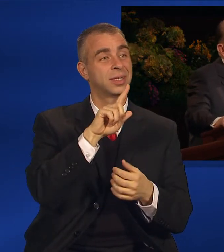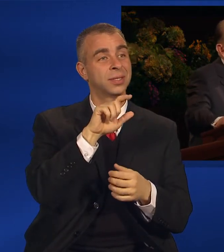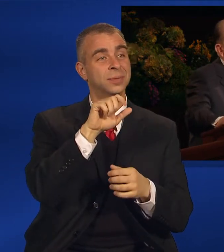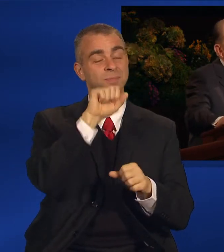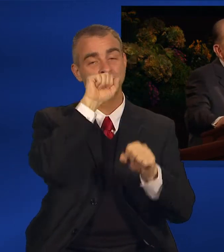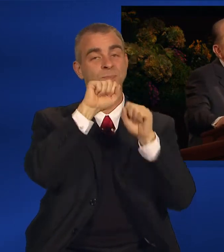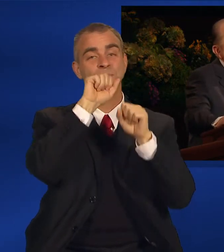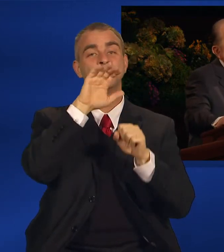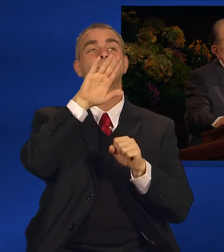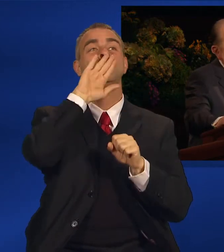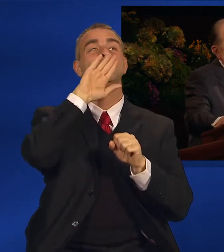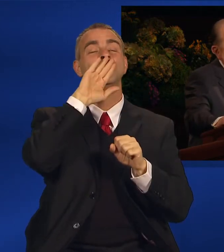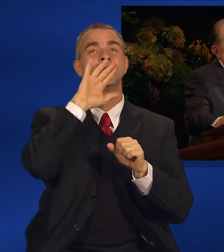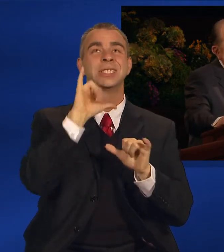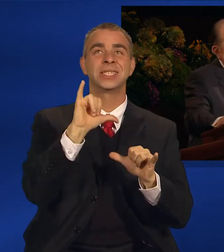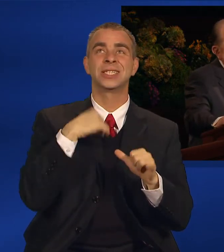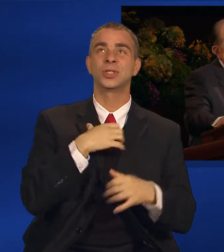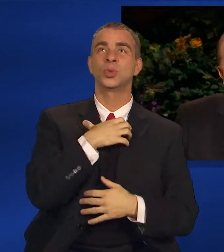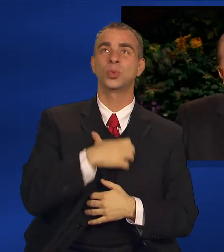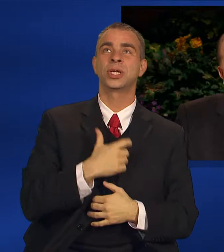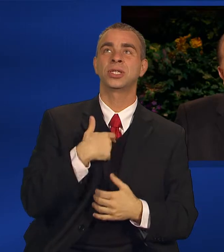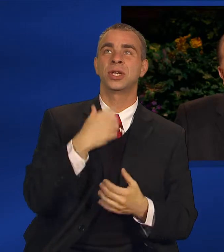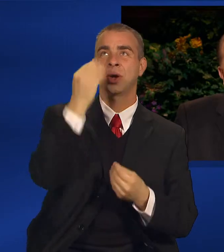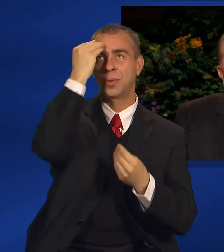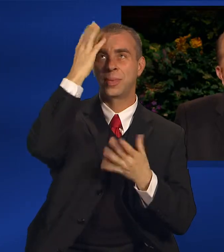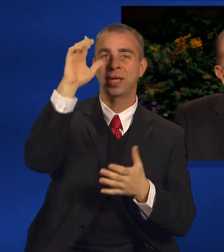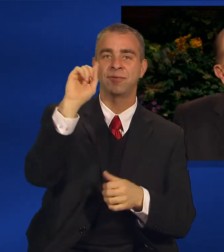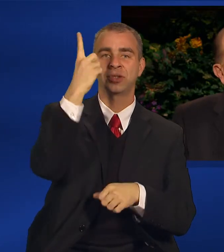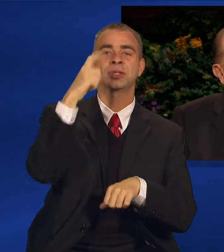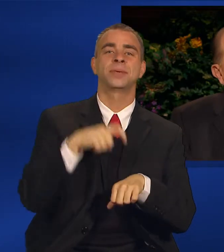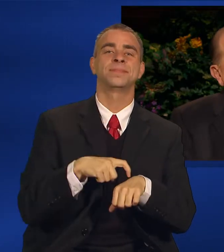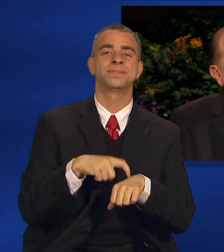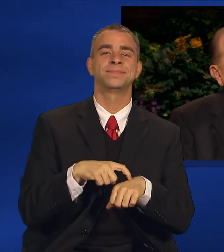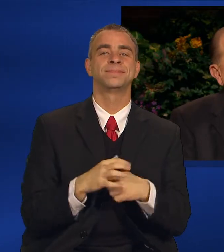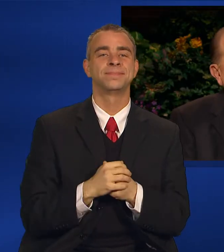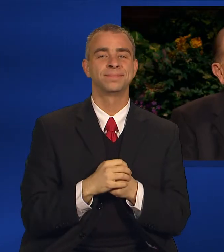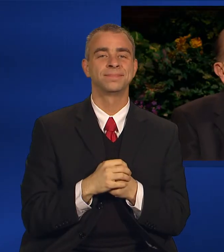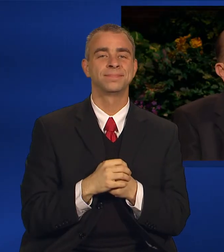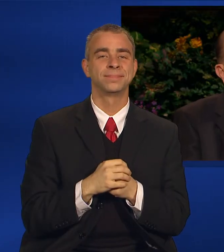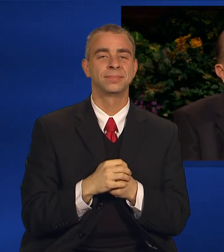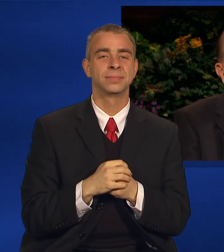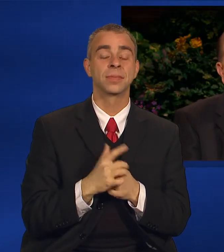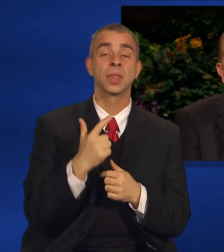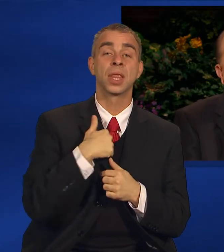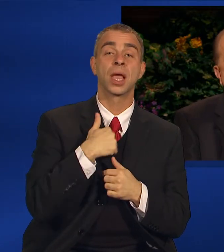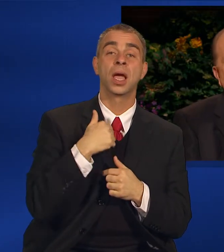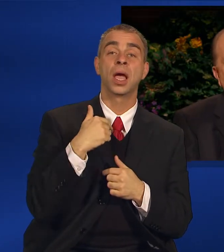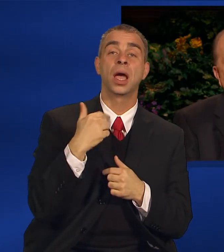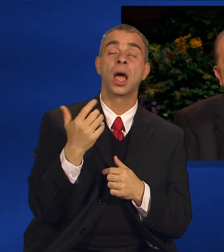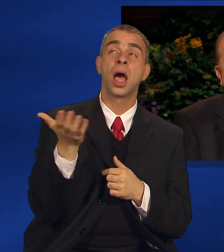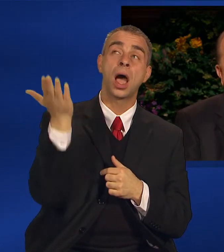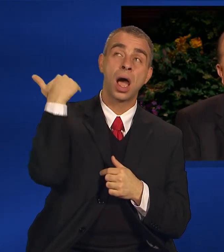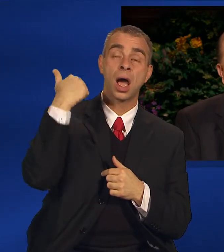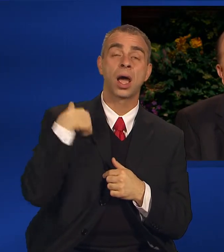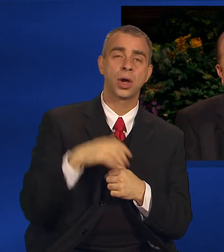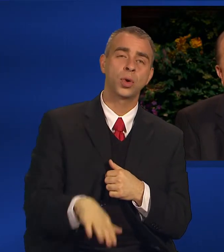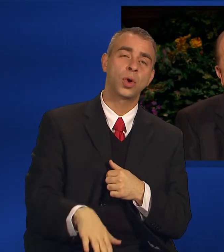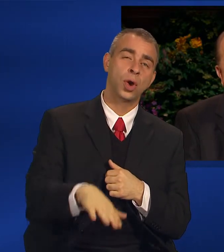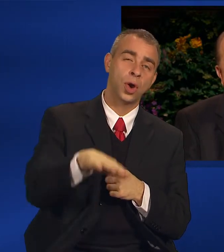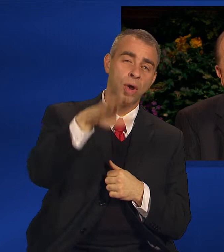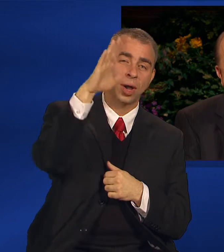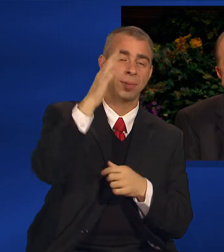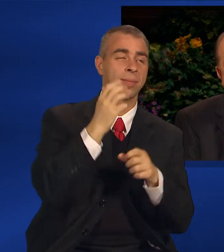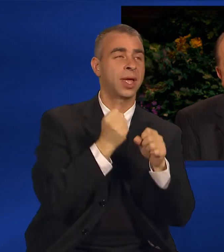the wisdom of being obedient. When I was growing up, each summer from early July until early